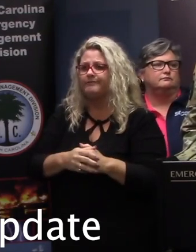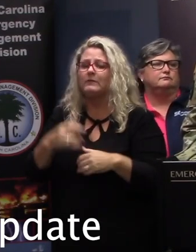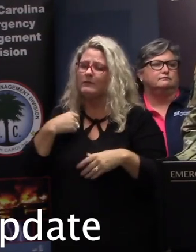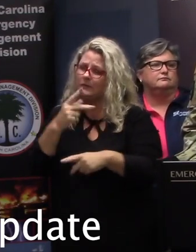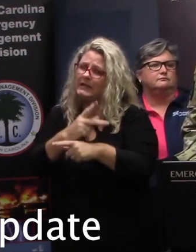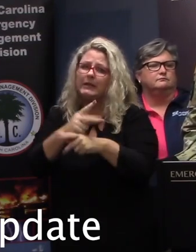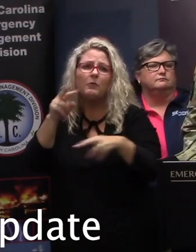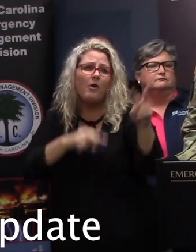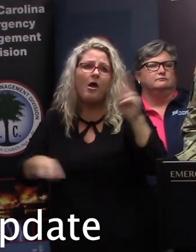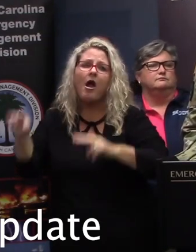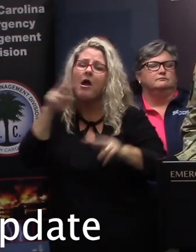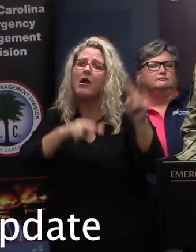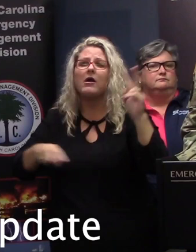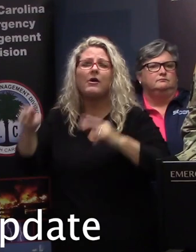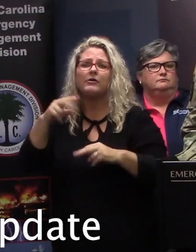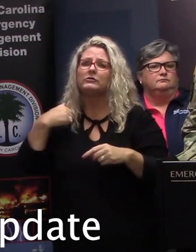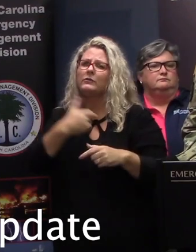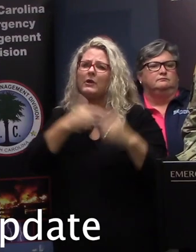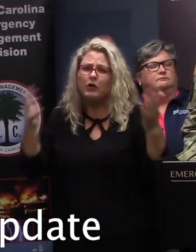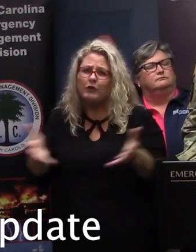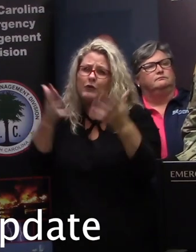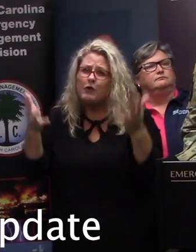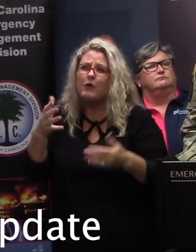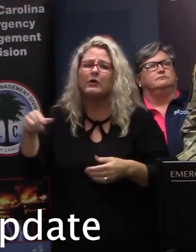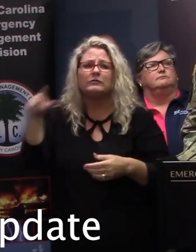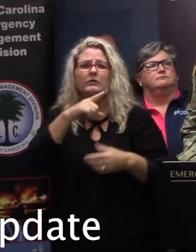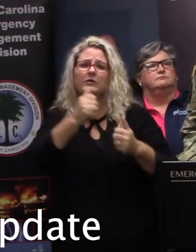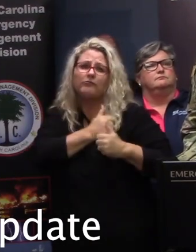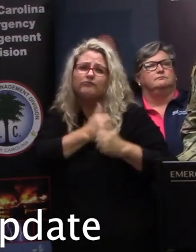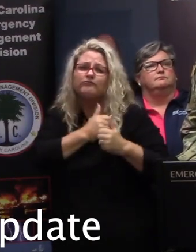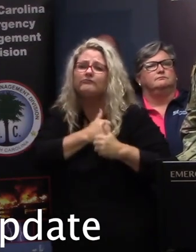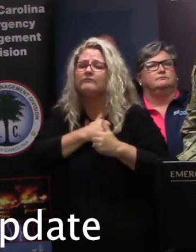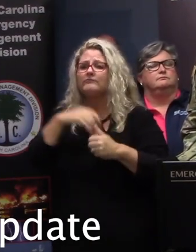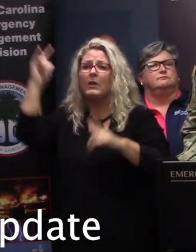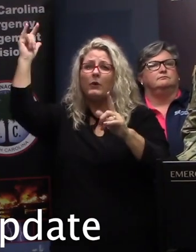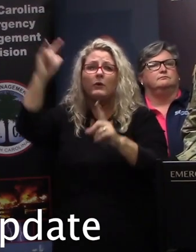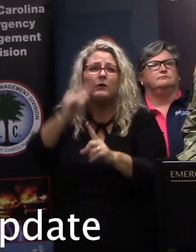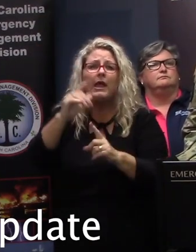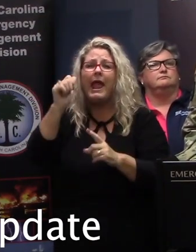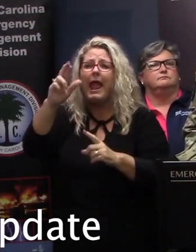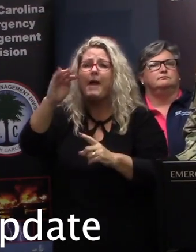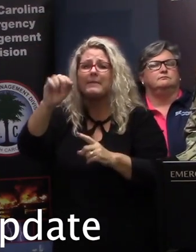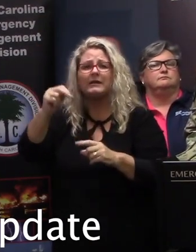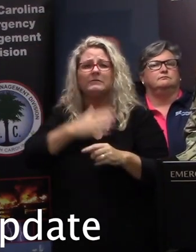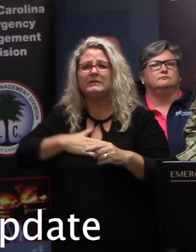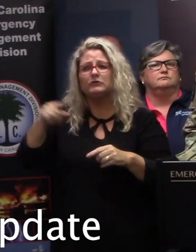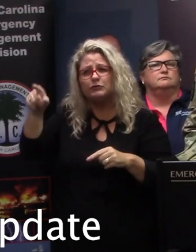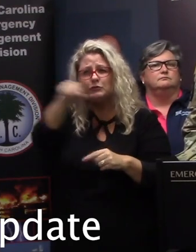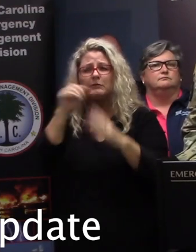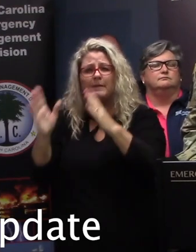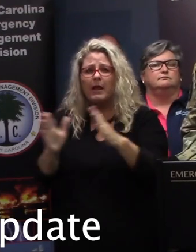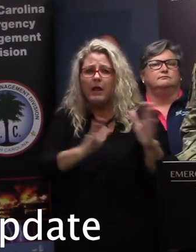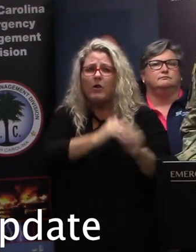the situation, and we will again encourage, as we do, our soldiers and airmen, to make the necessary preparations yourself for this storm